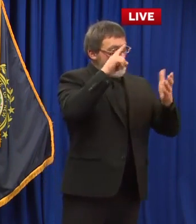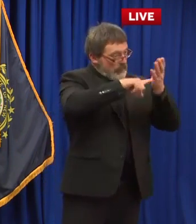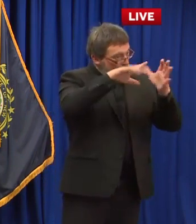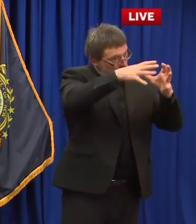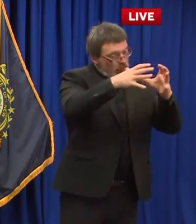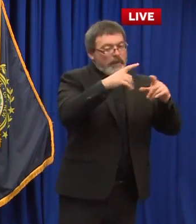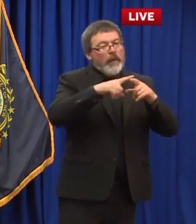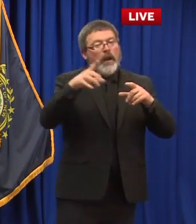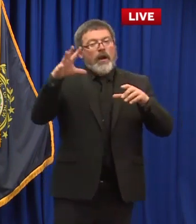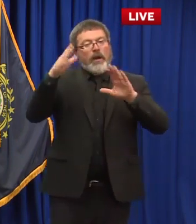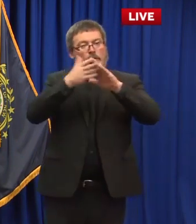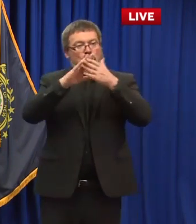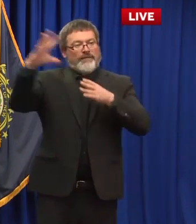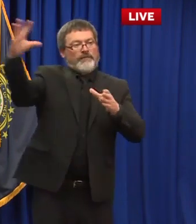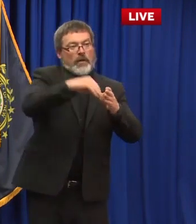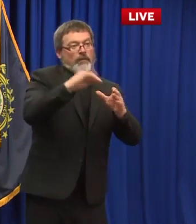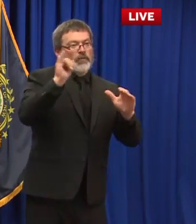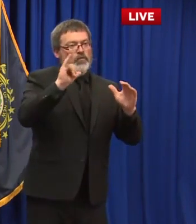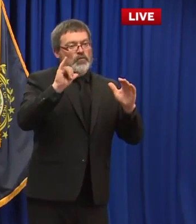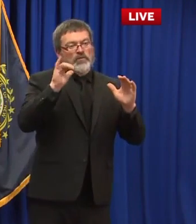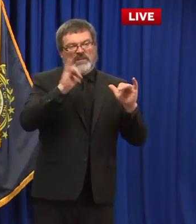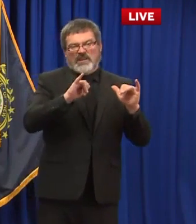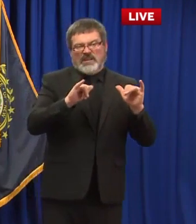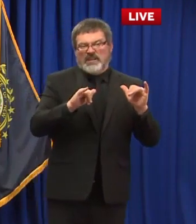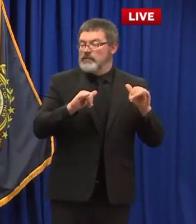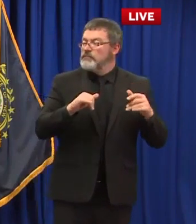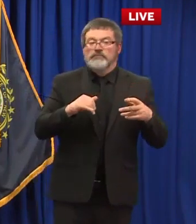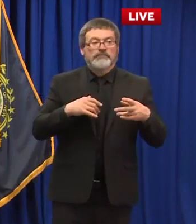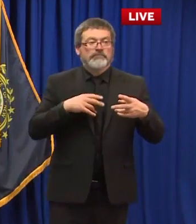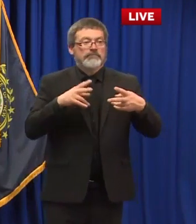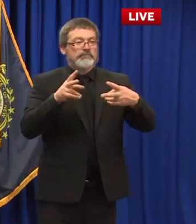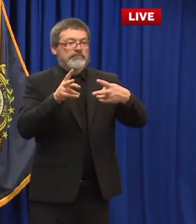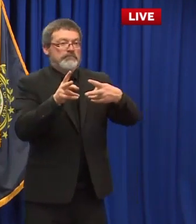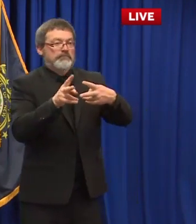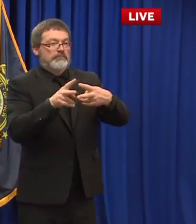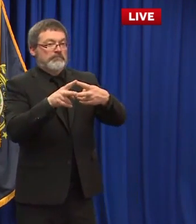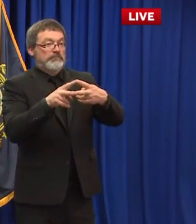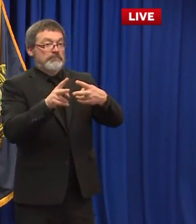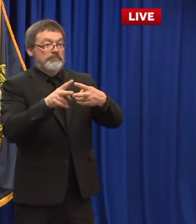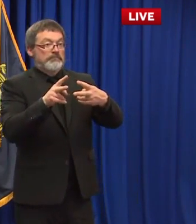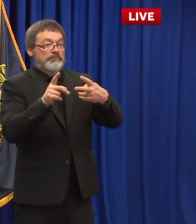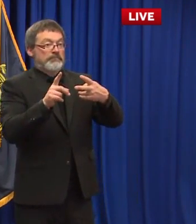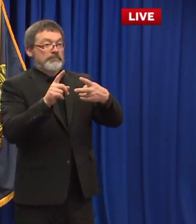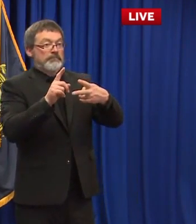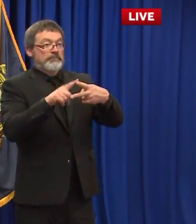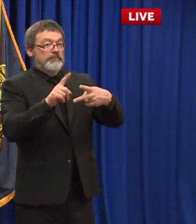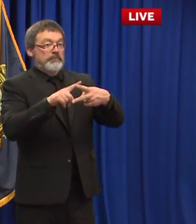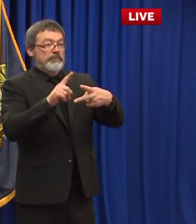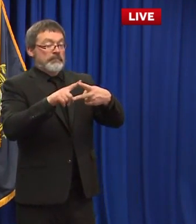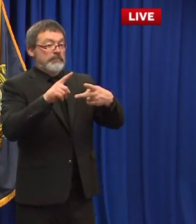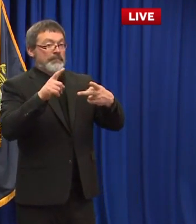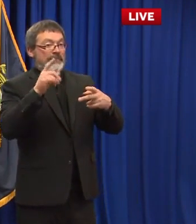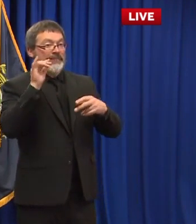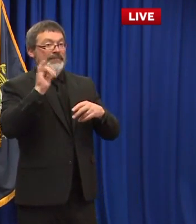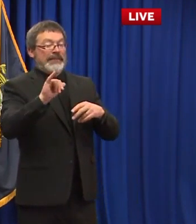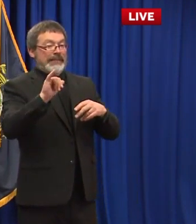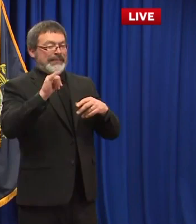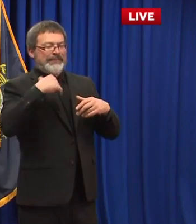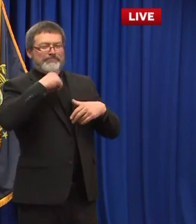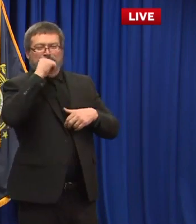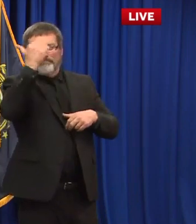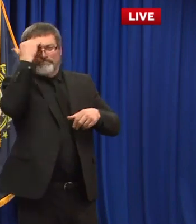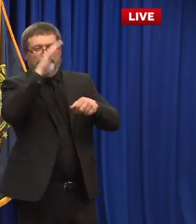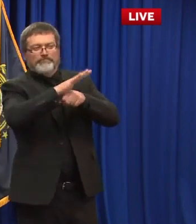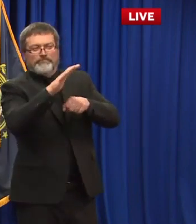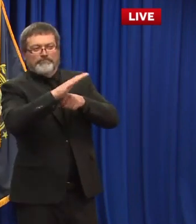questions first and then we'll talk about asap um the two bills that you're talking about the the one with the citizen engagement i have to admit i don't i